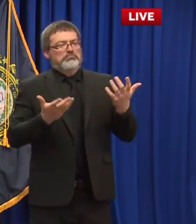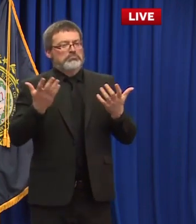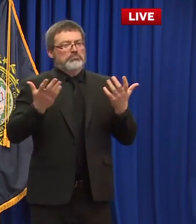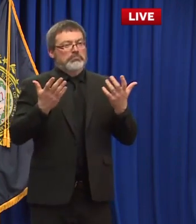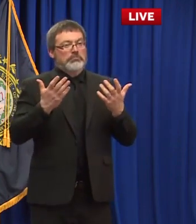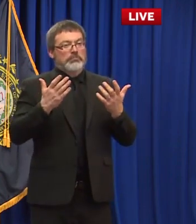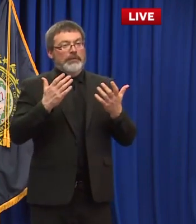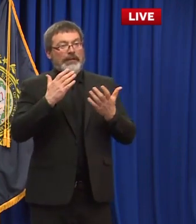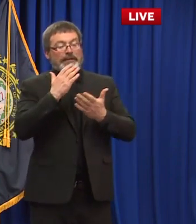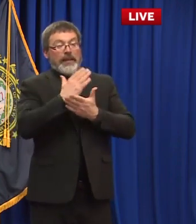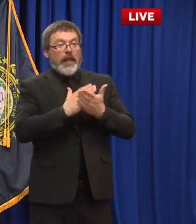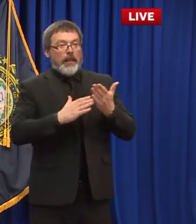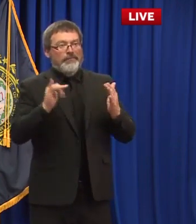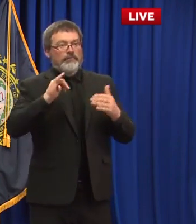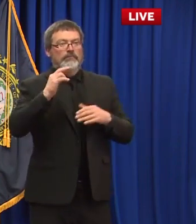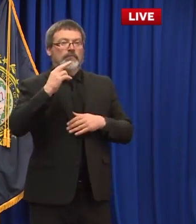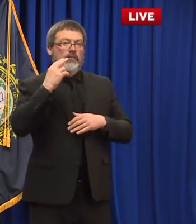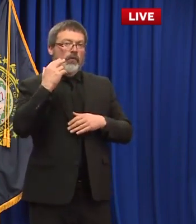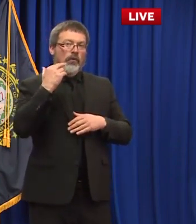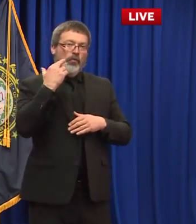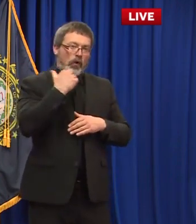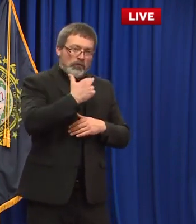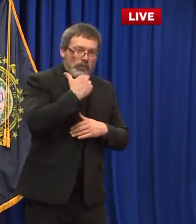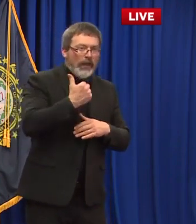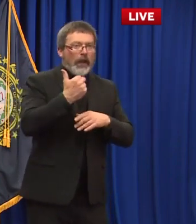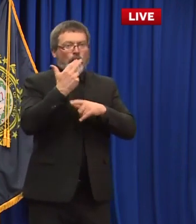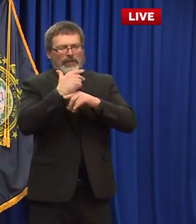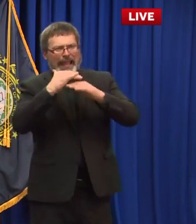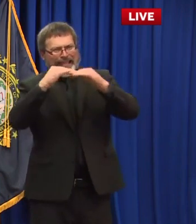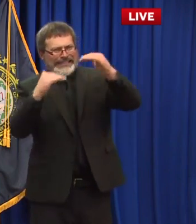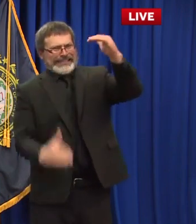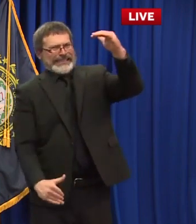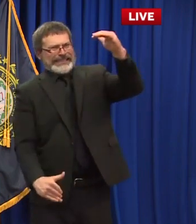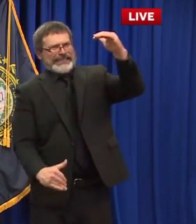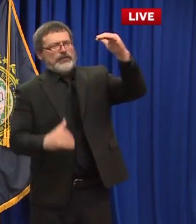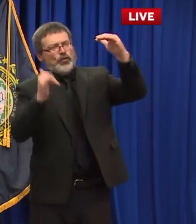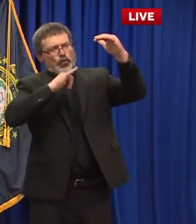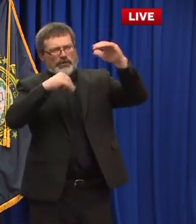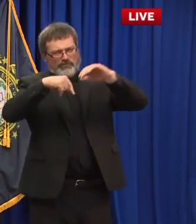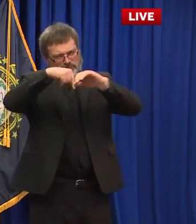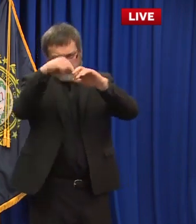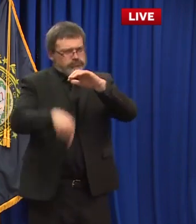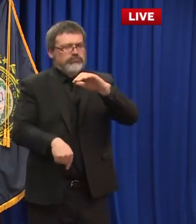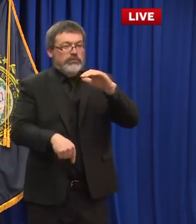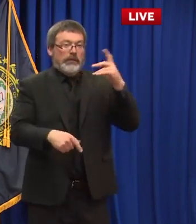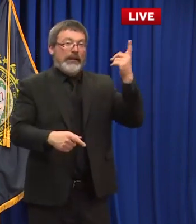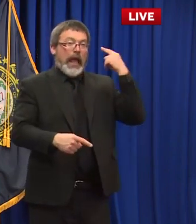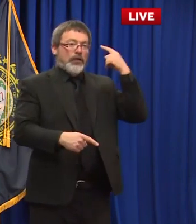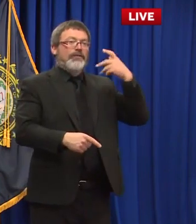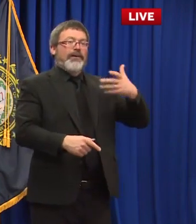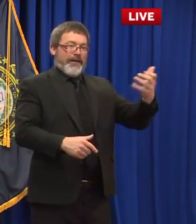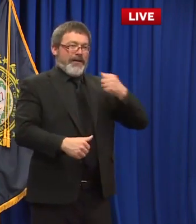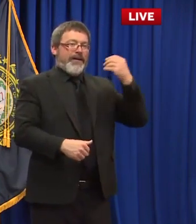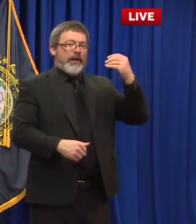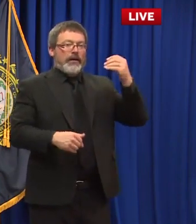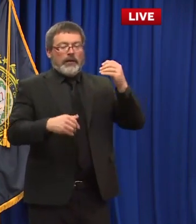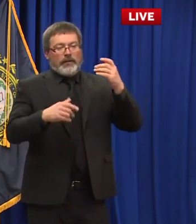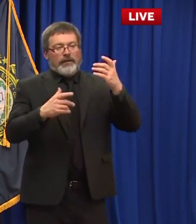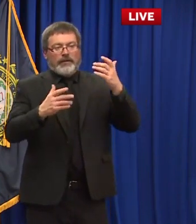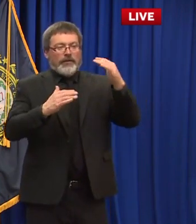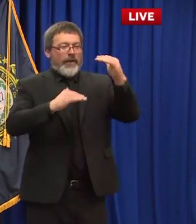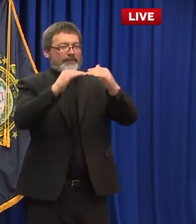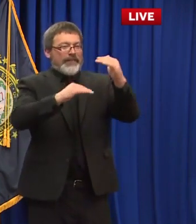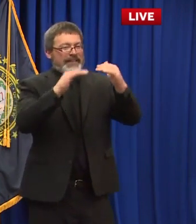or hotel that might be losing 50 or 60 percent they're going to get a 10 of that loss so it's inherently built into the